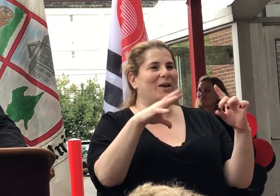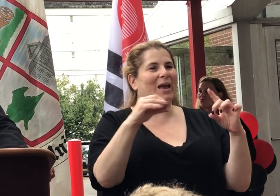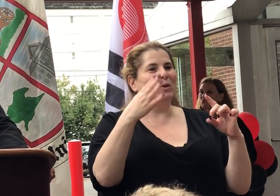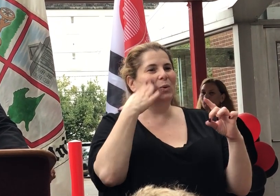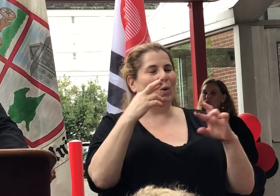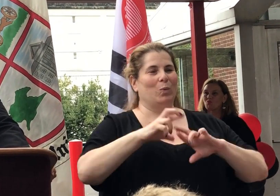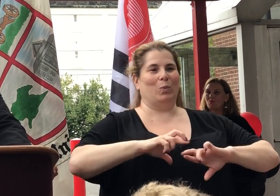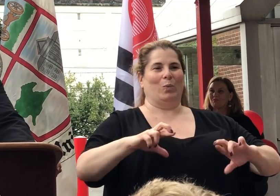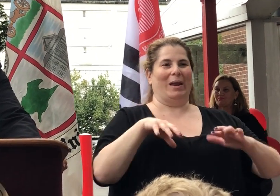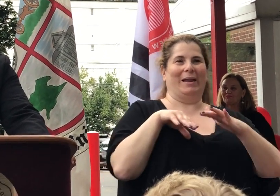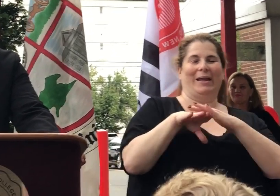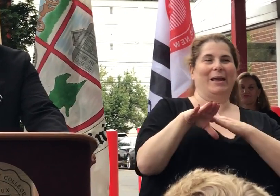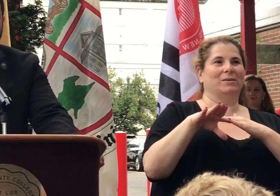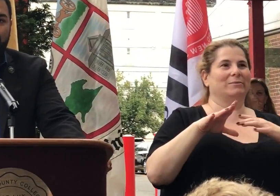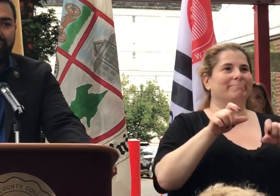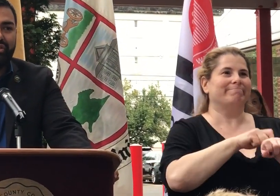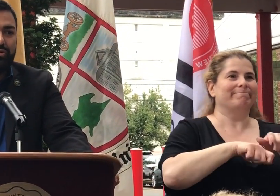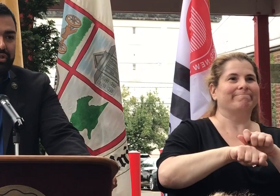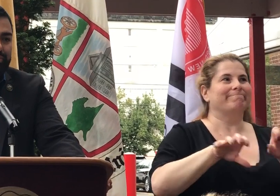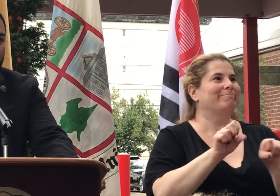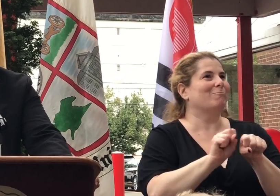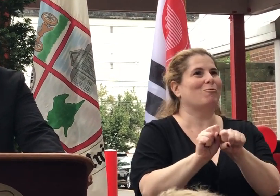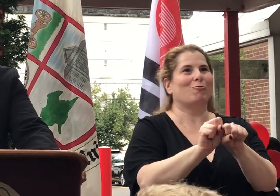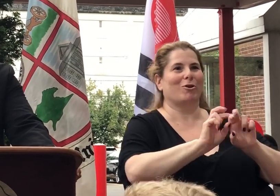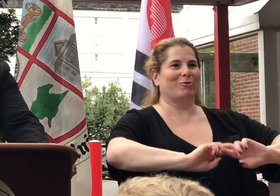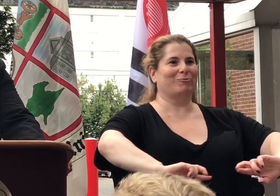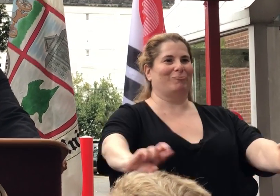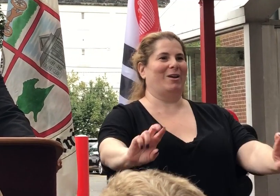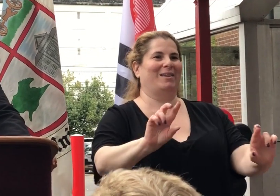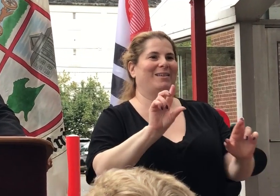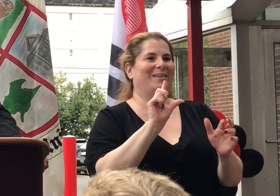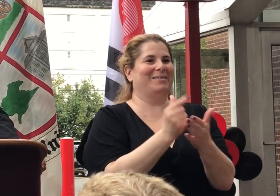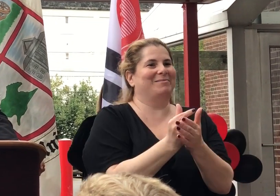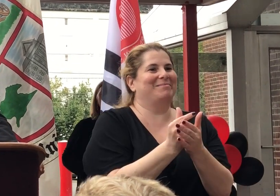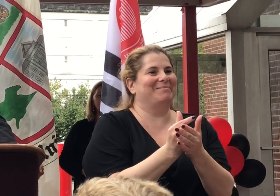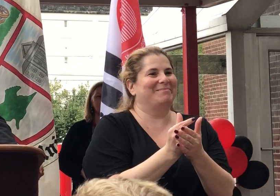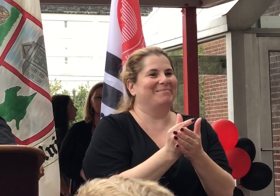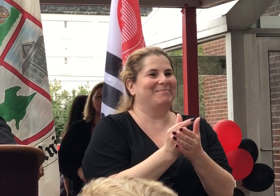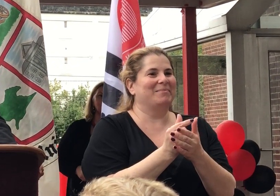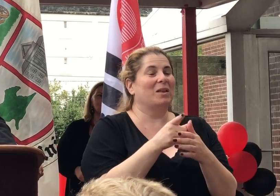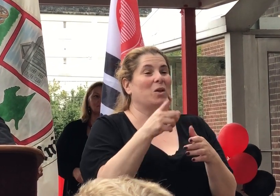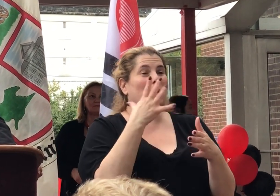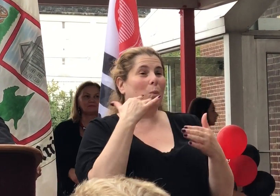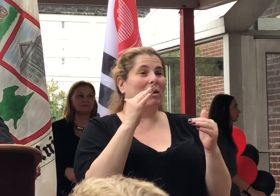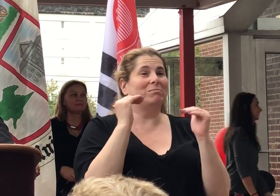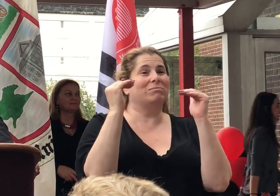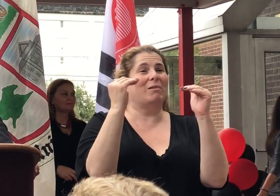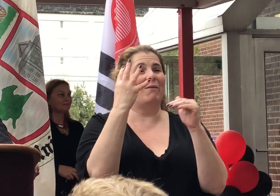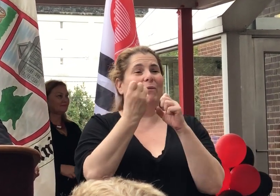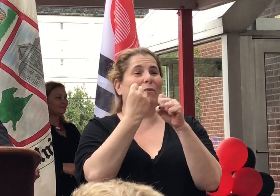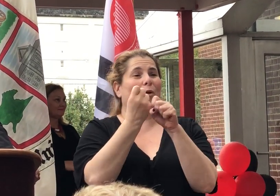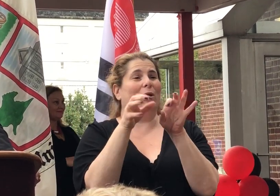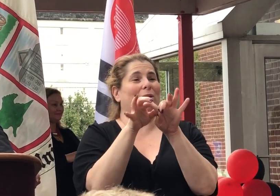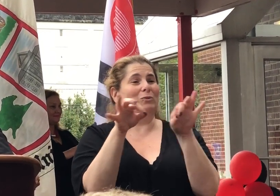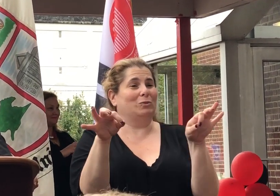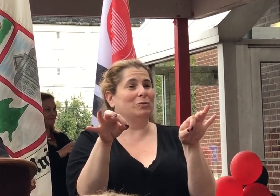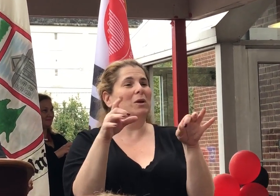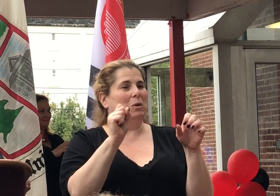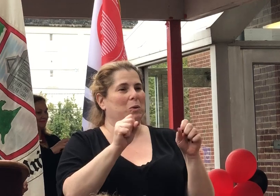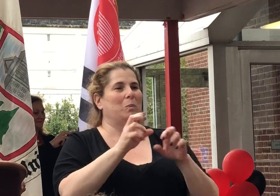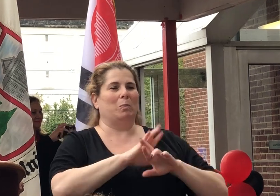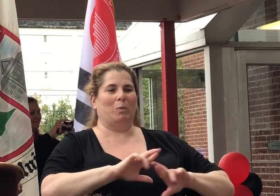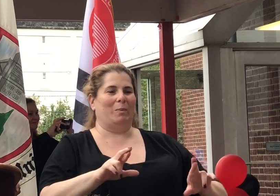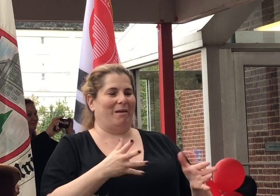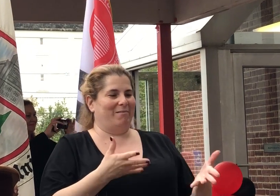ready to go into the workforce if you want to go to at the associates program. And you know that if you want to go to a four-year college, you're well prepared to do so.